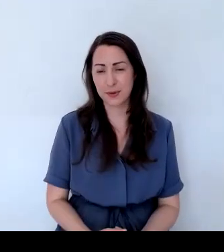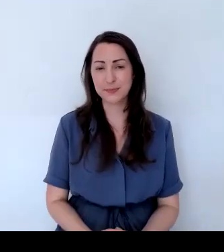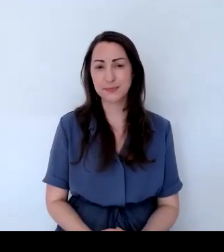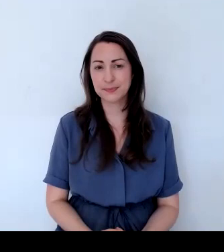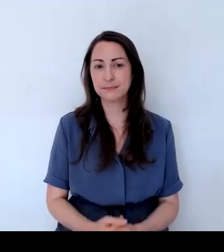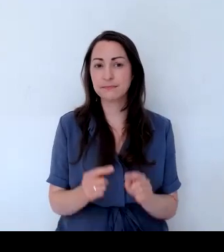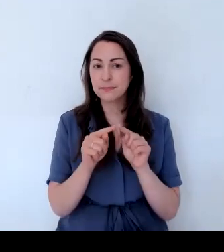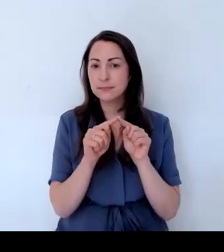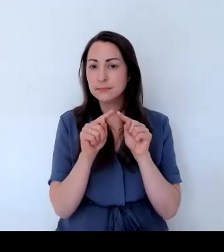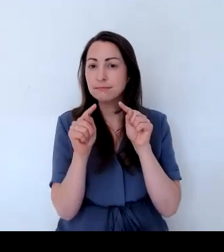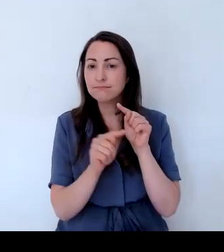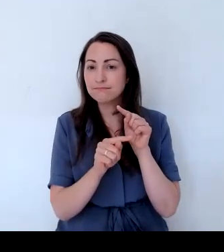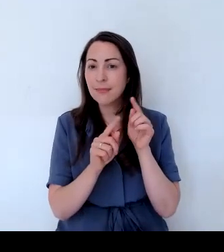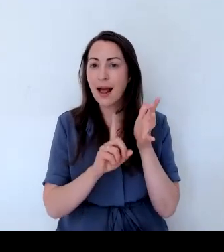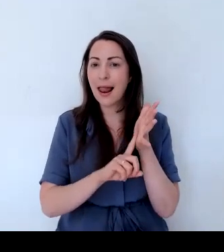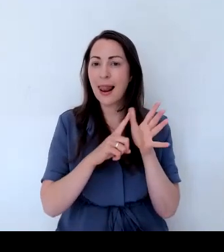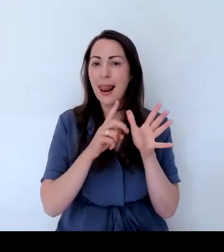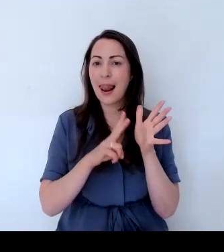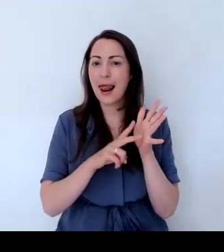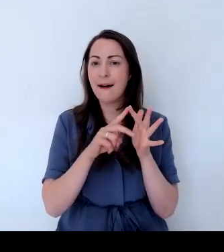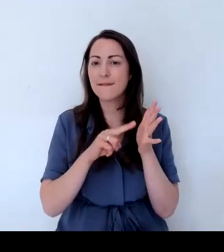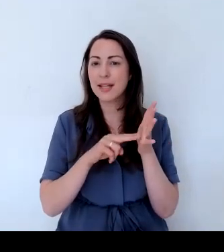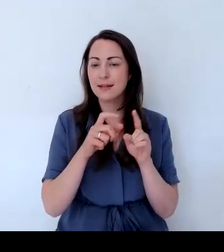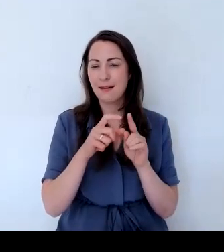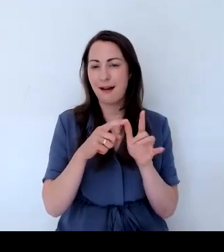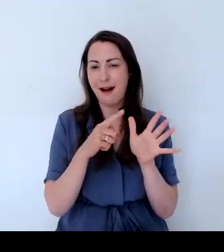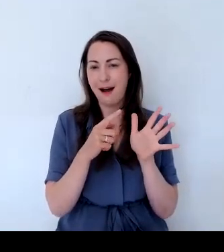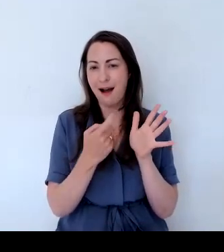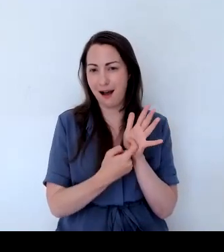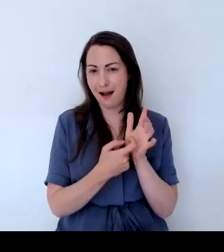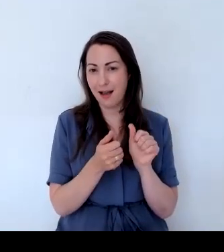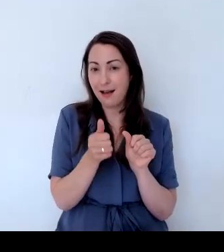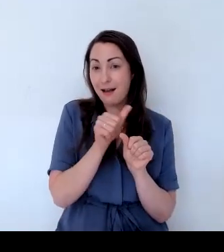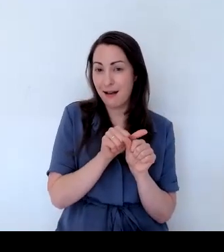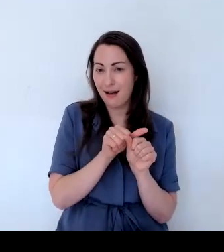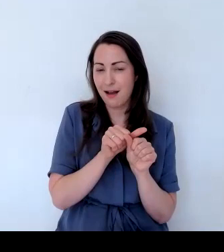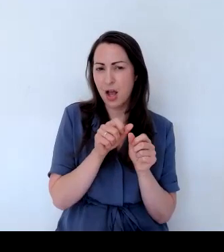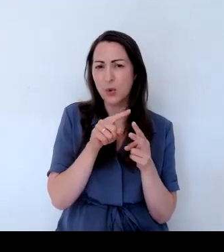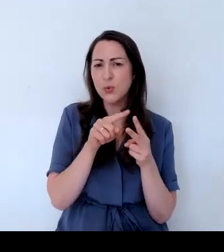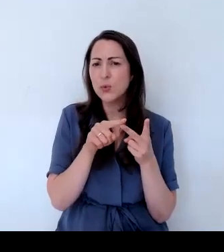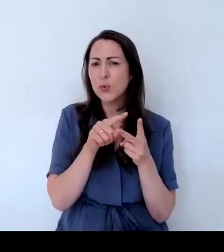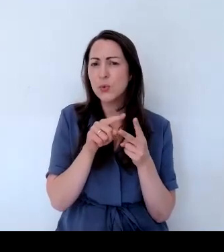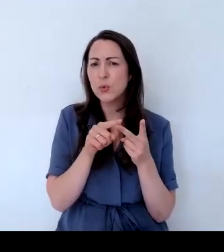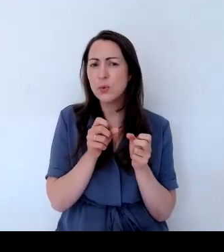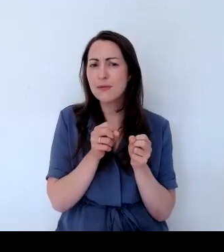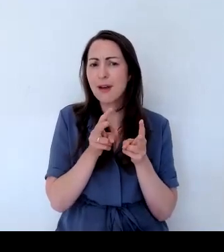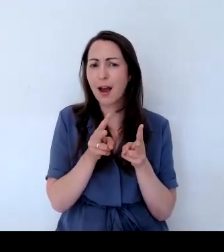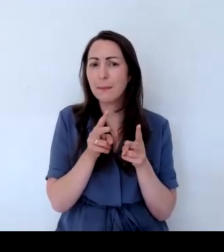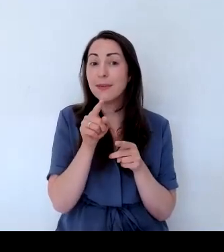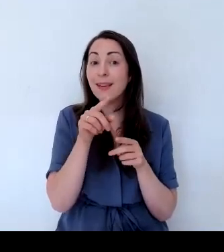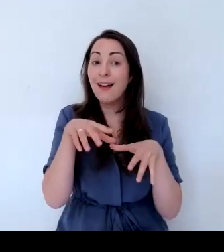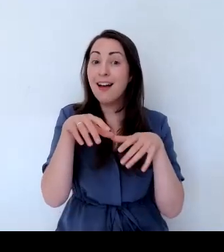that one's a Hidcote lavender at the front there. And we've got mustard lavender, beginning to flower already.